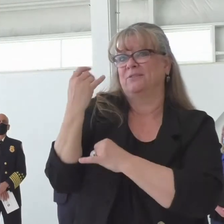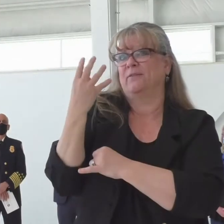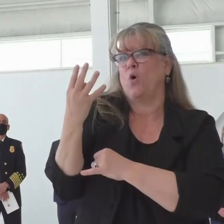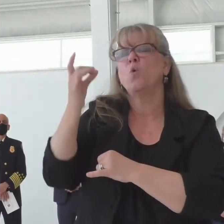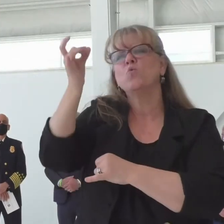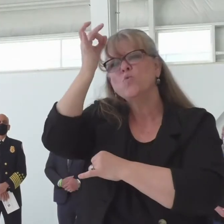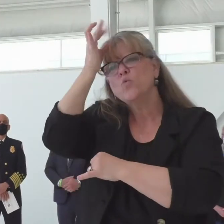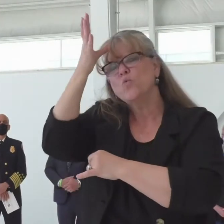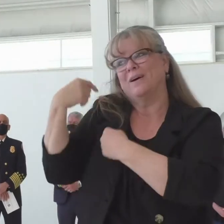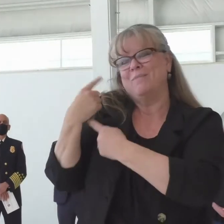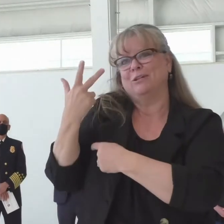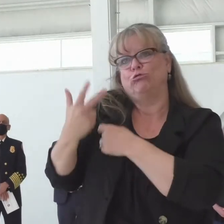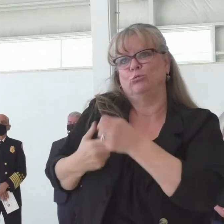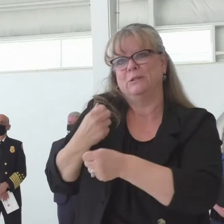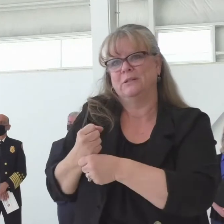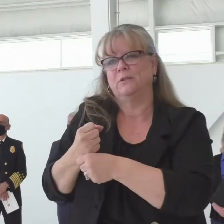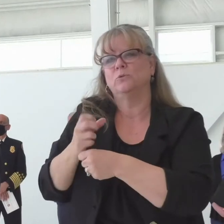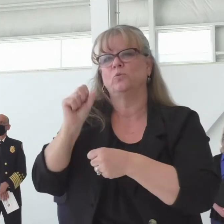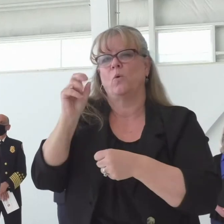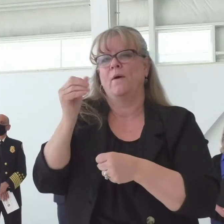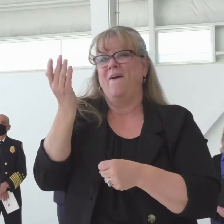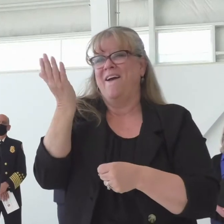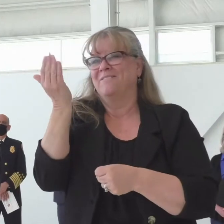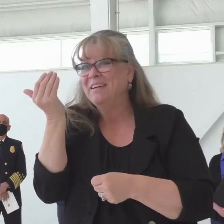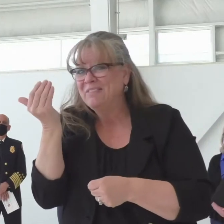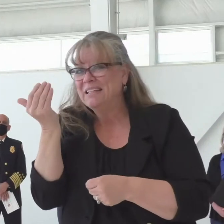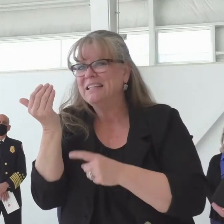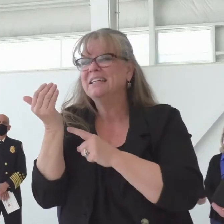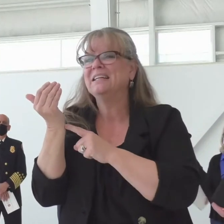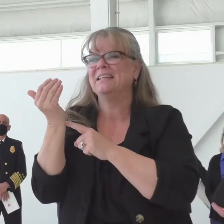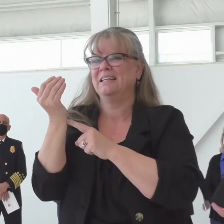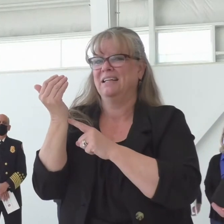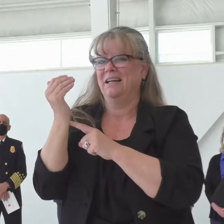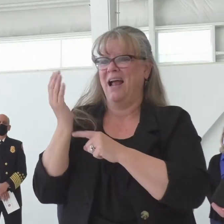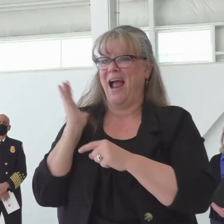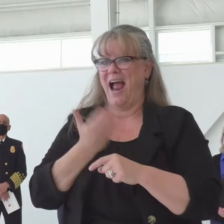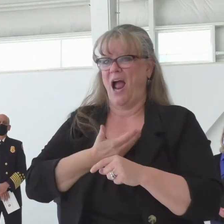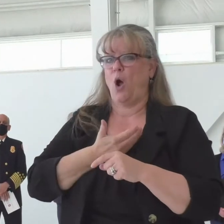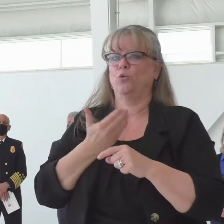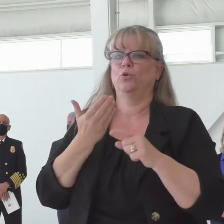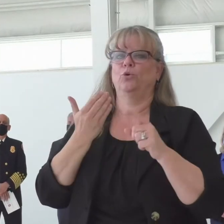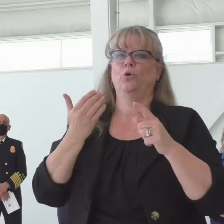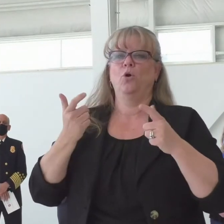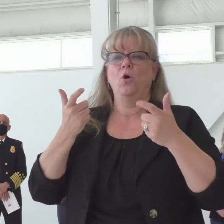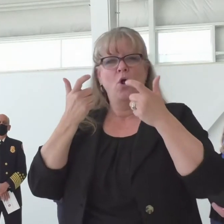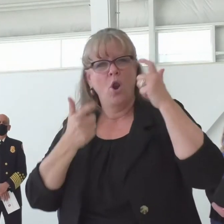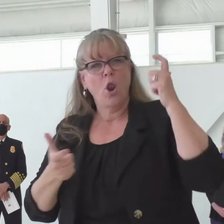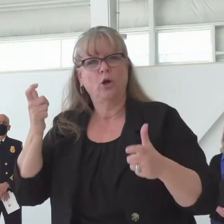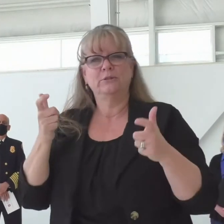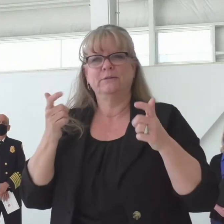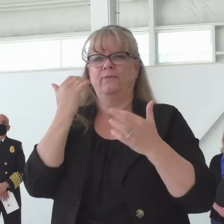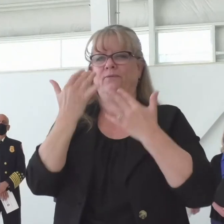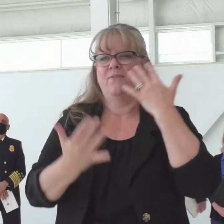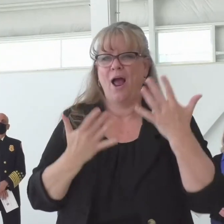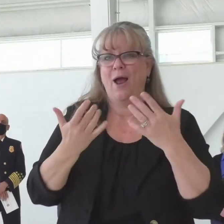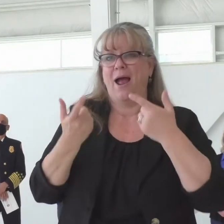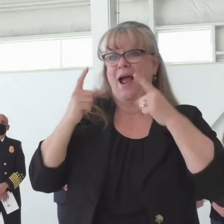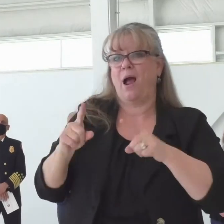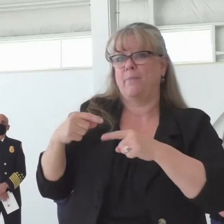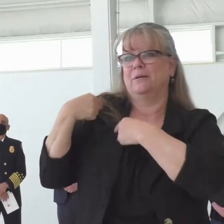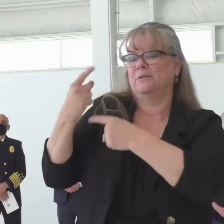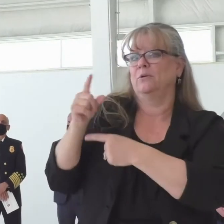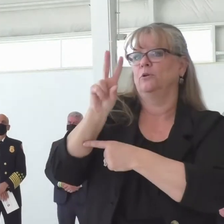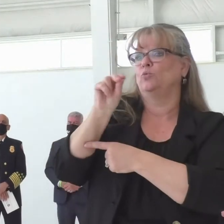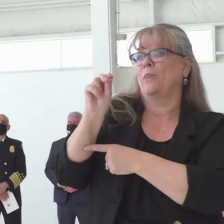15, 15 of the state's 20 largest fires have occurred since 2012. We all